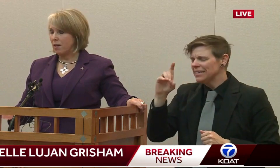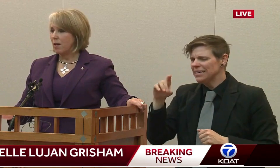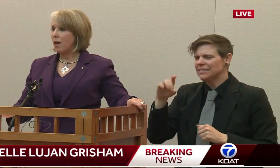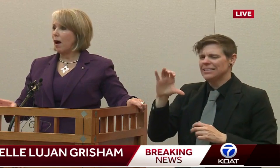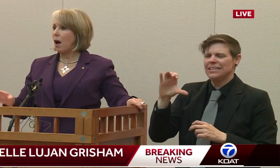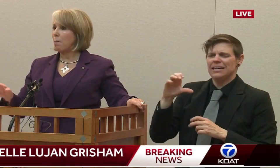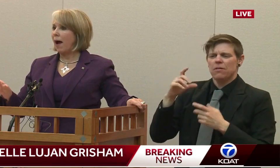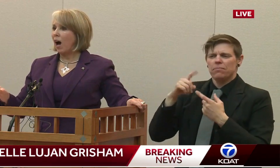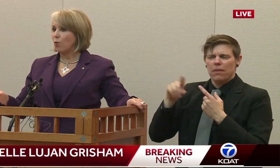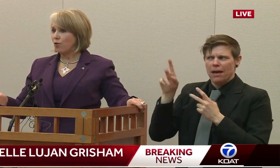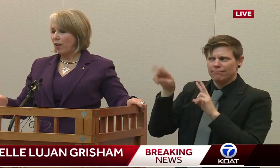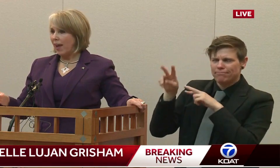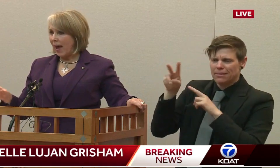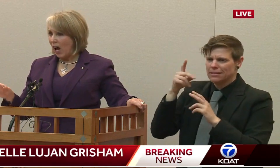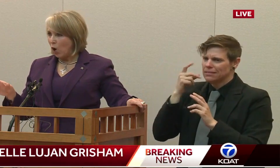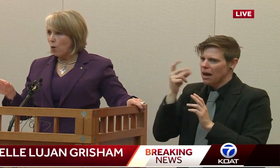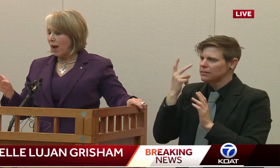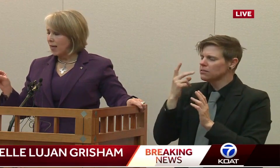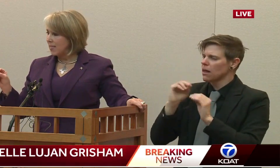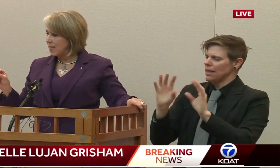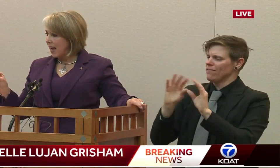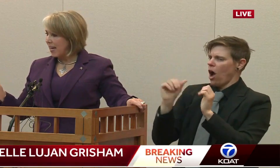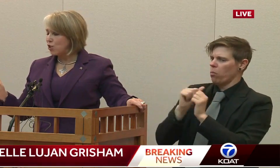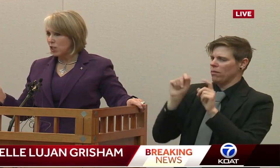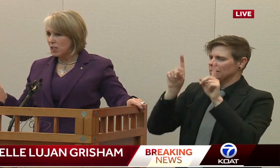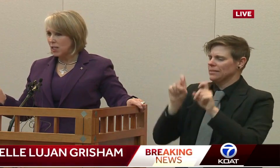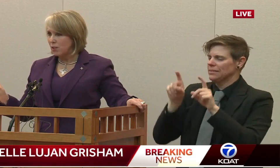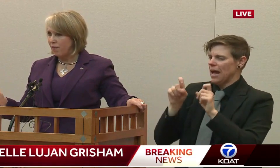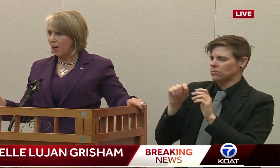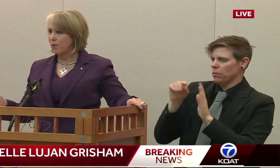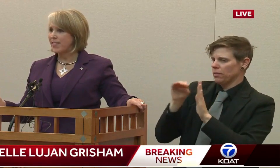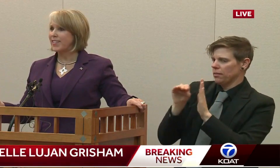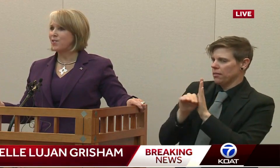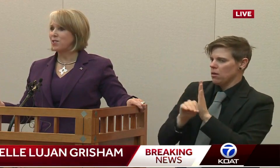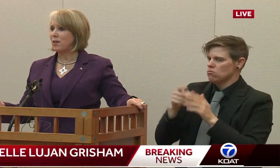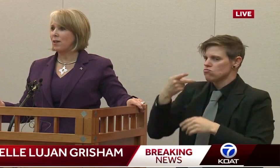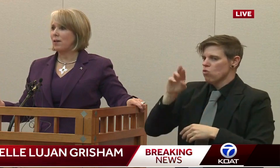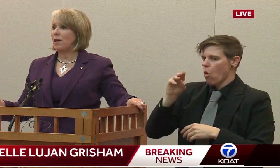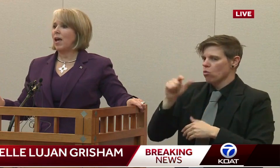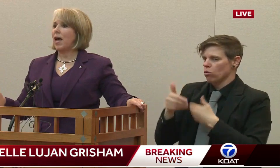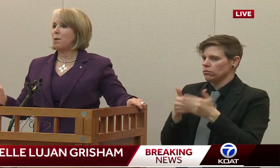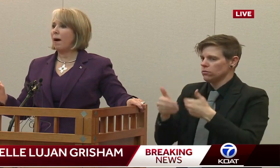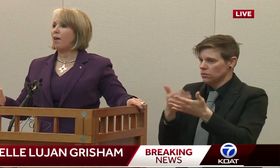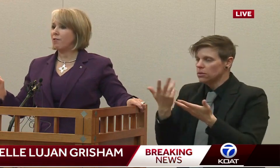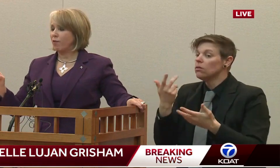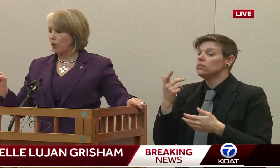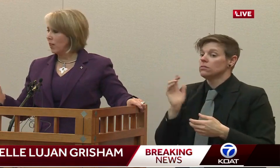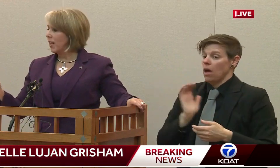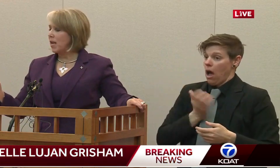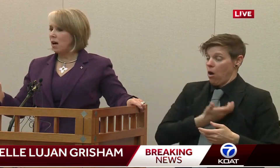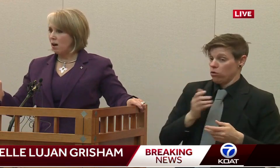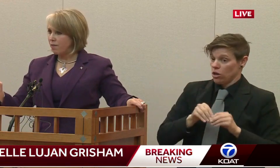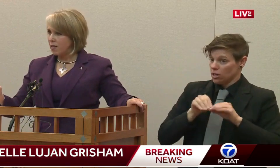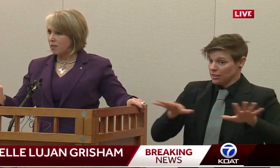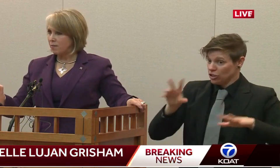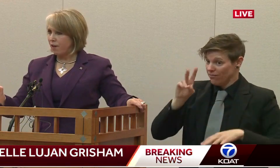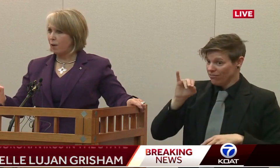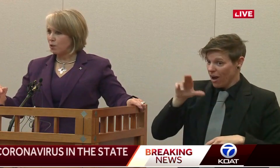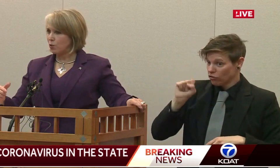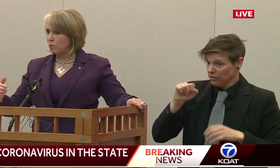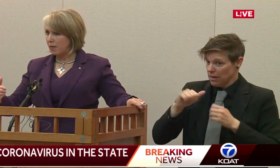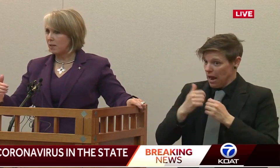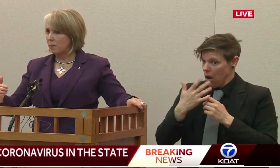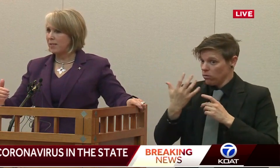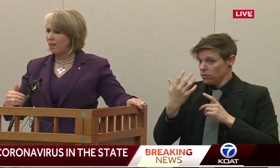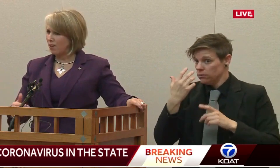have been about how contagious this virus is and about the virility of this